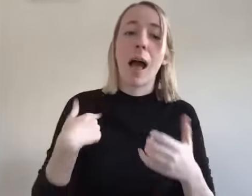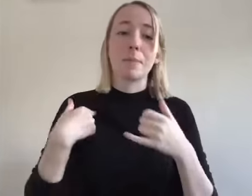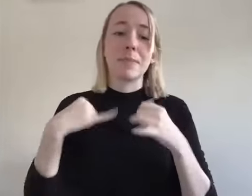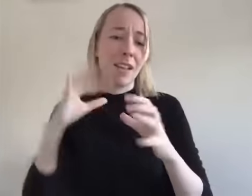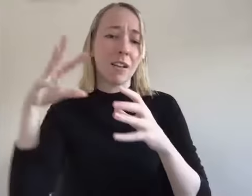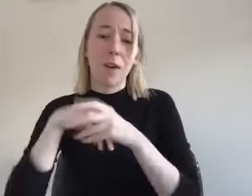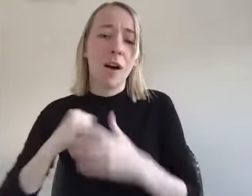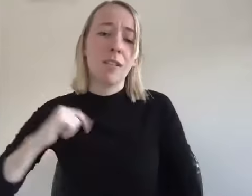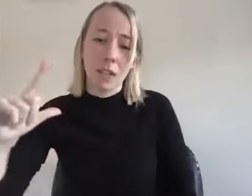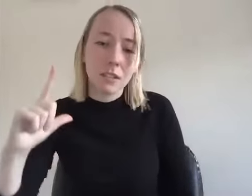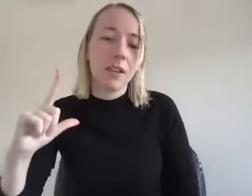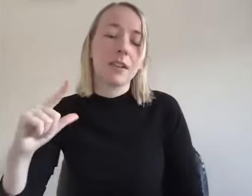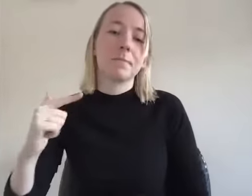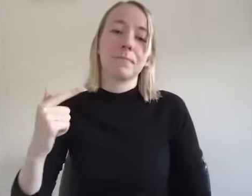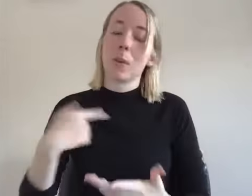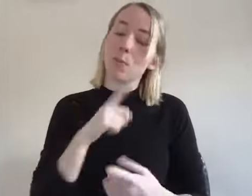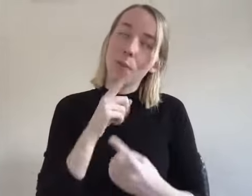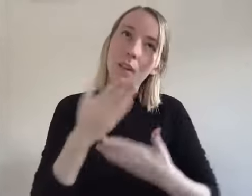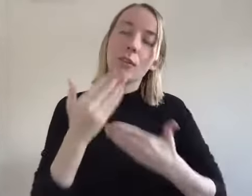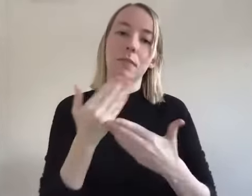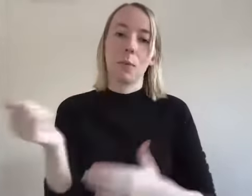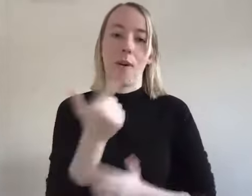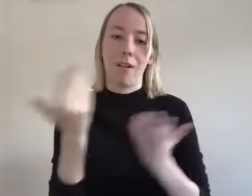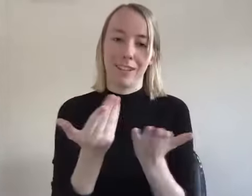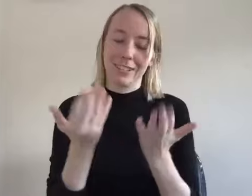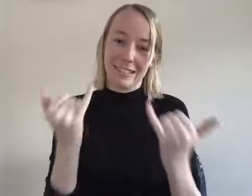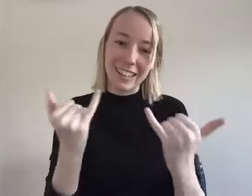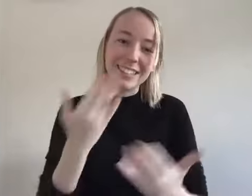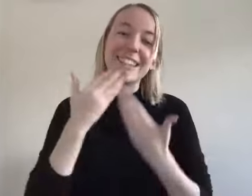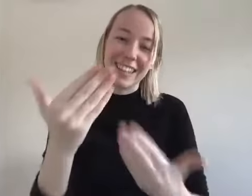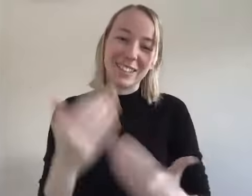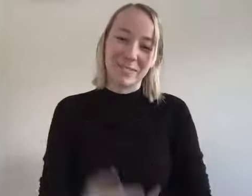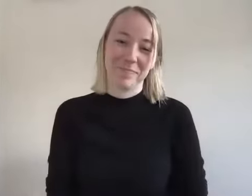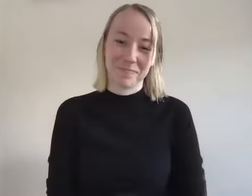at my commitments and i'm still i'm a grateful member alan on and um i'm really grateful you're all here so thanks